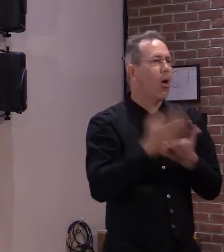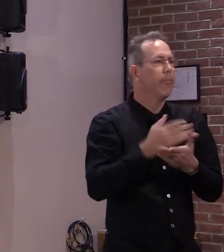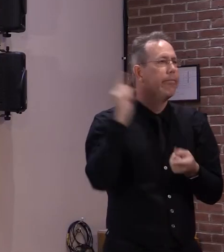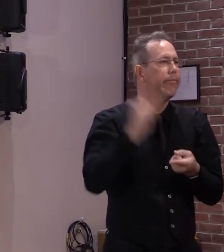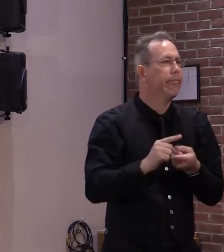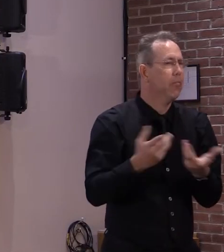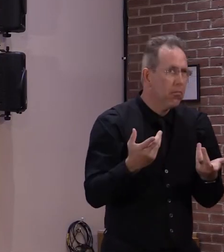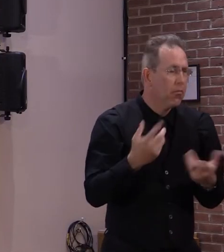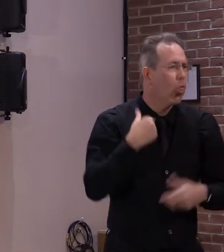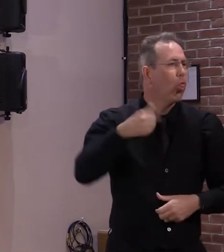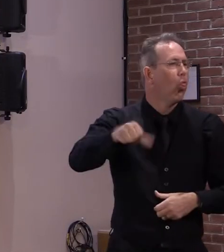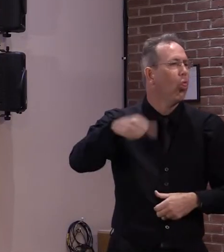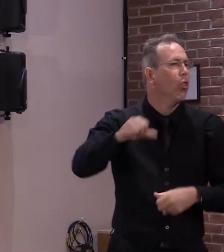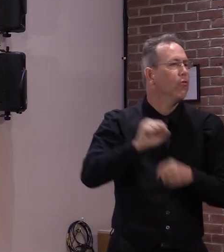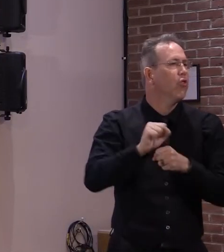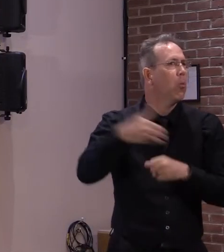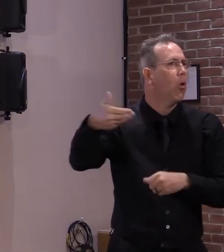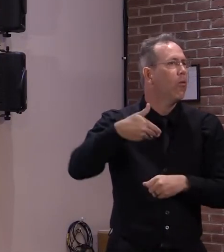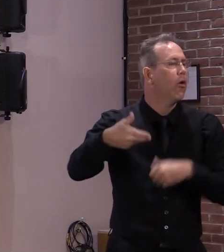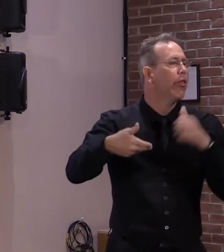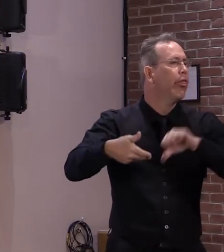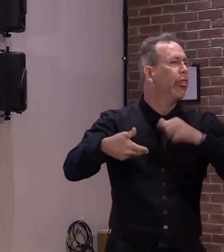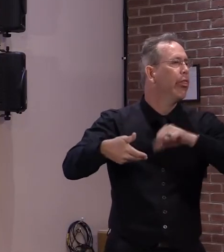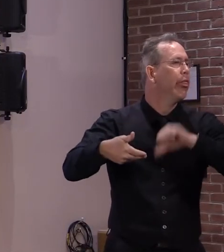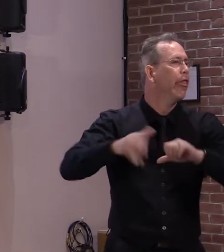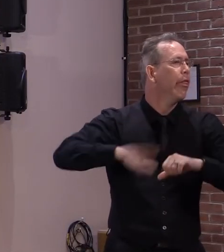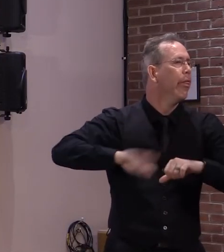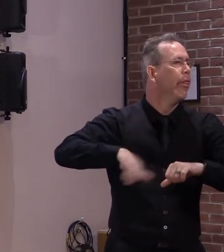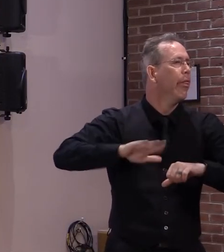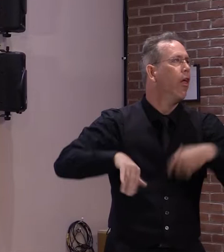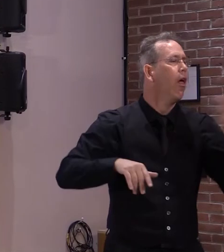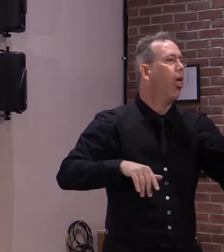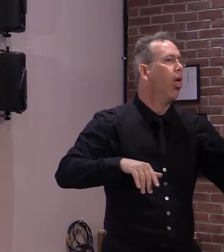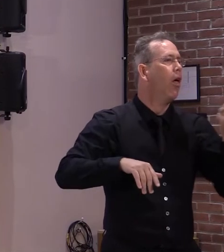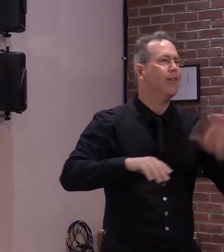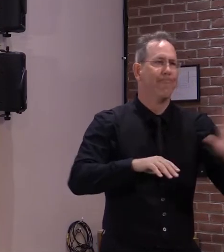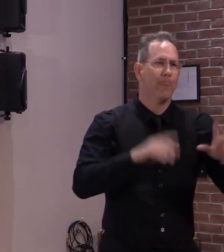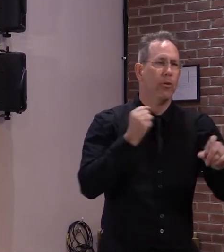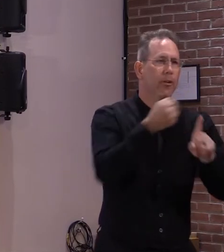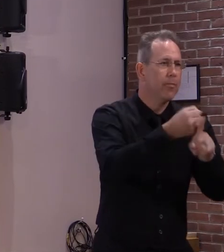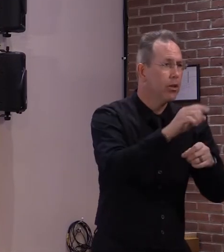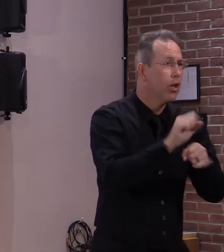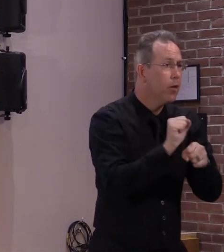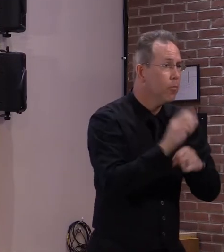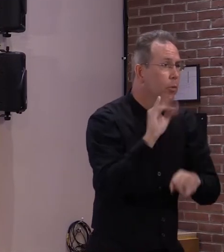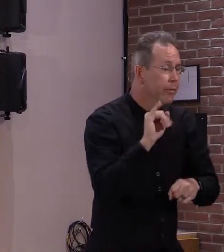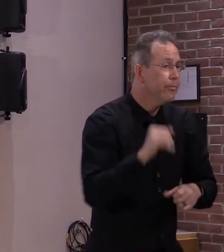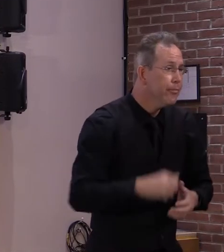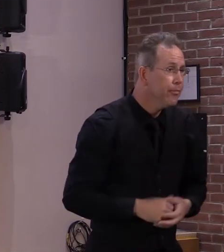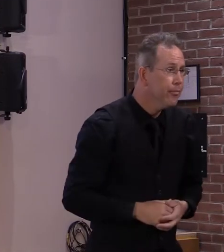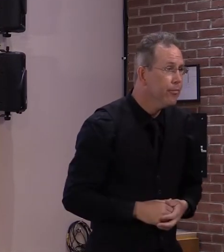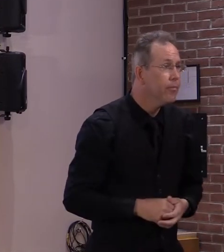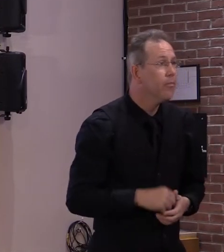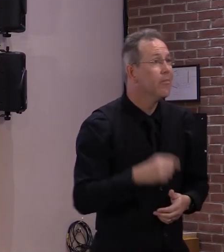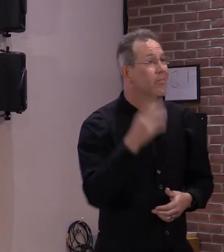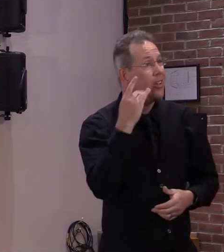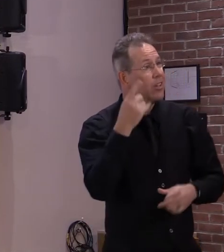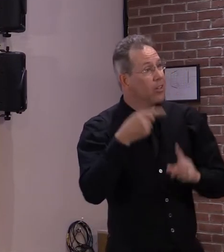circumstance that exempts them from the work search requirement. Claimants will be required to attest to their